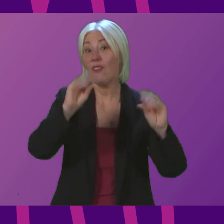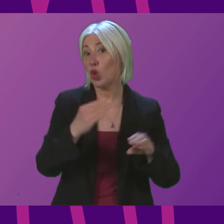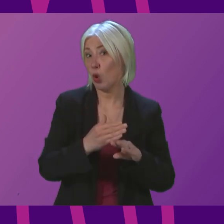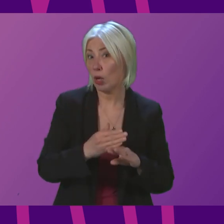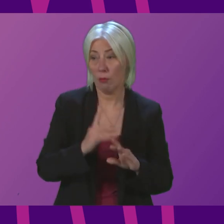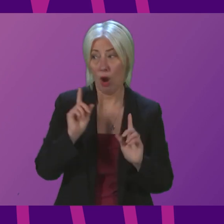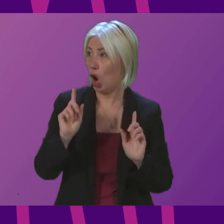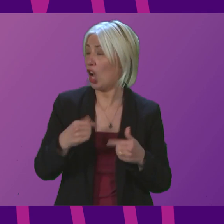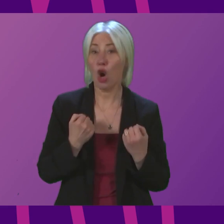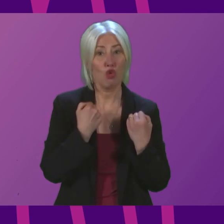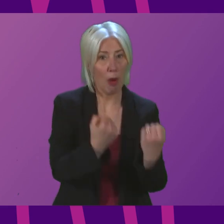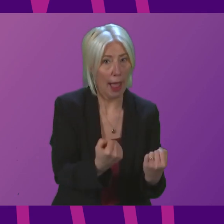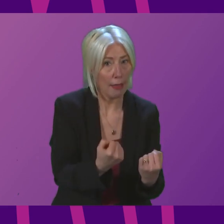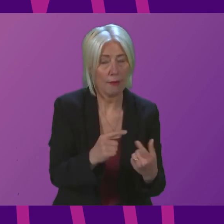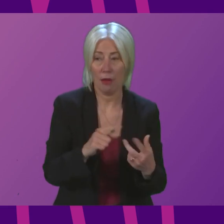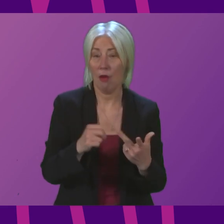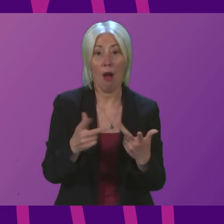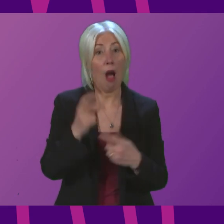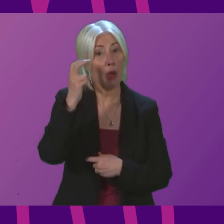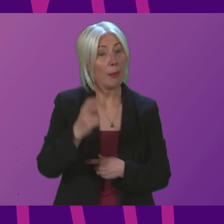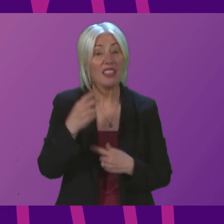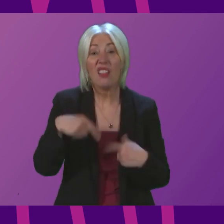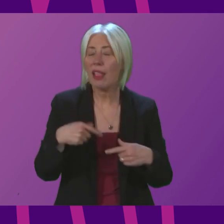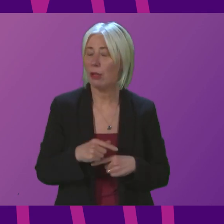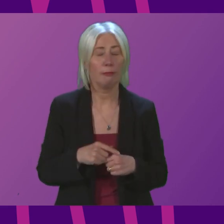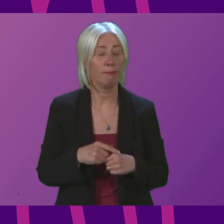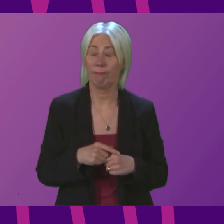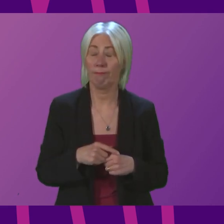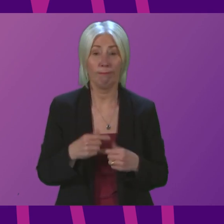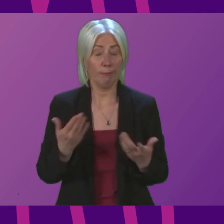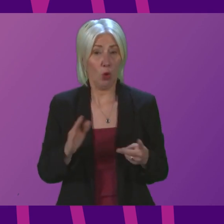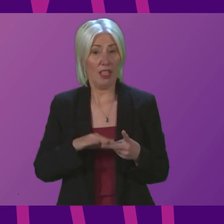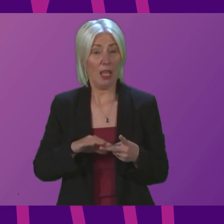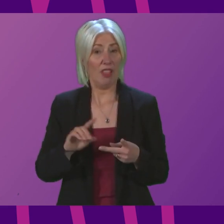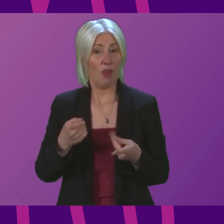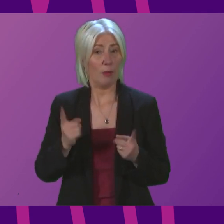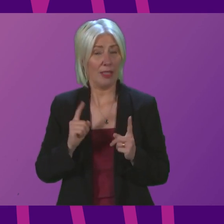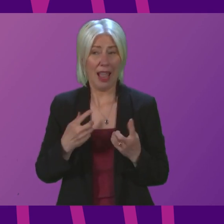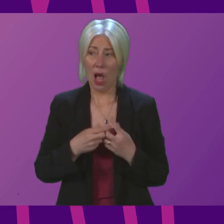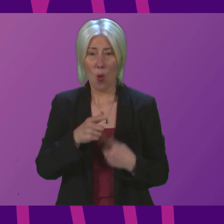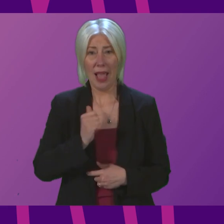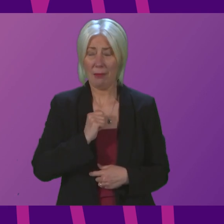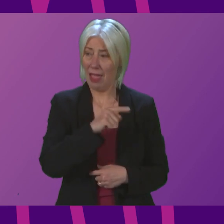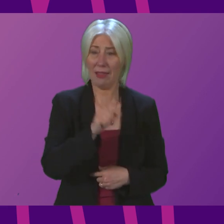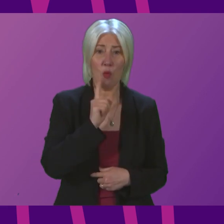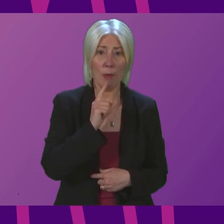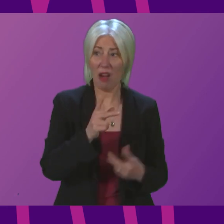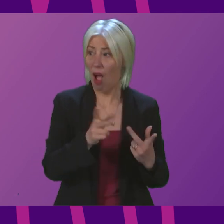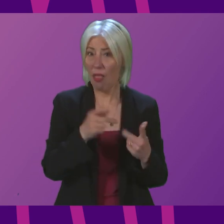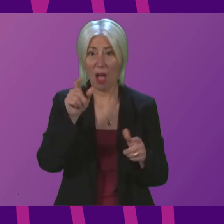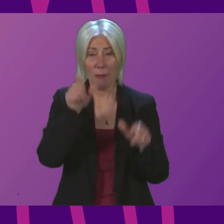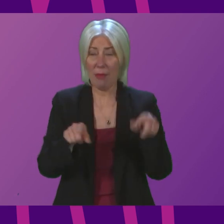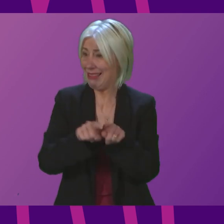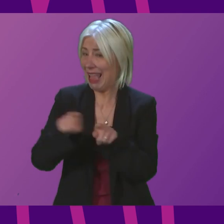unable to drive and there is no public transport available how does the Deputy First Minister expect Leanne and countless others to get home